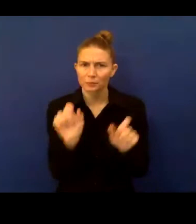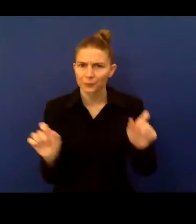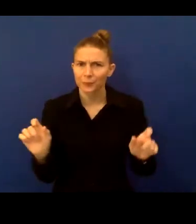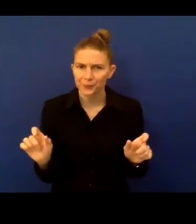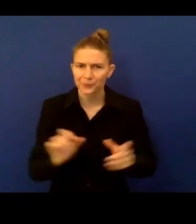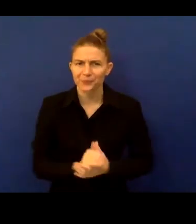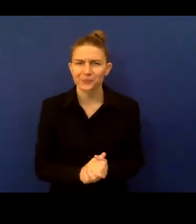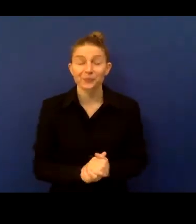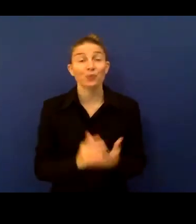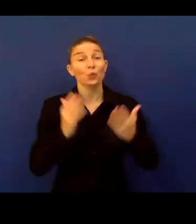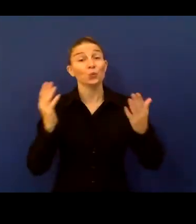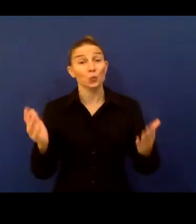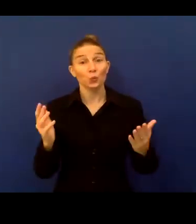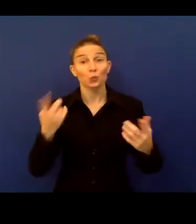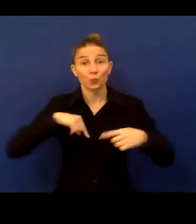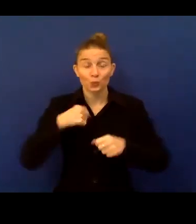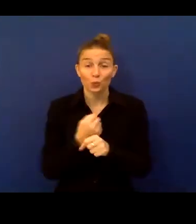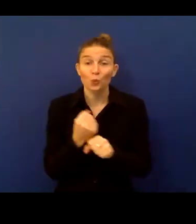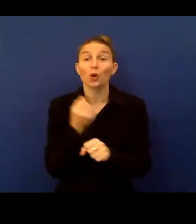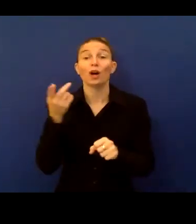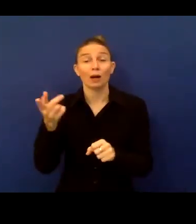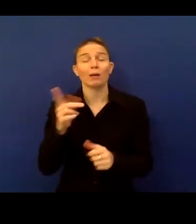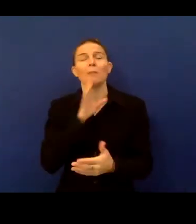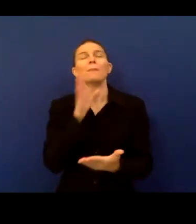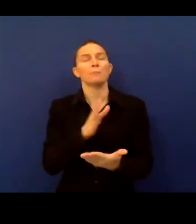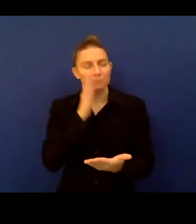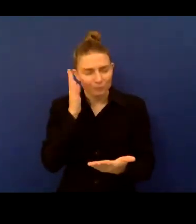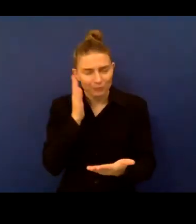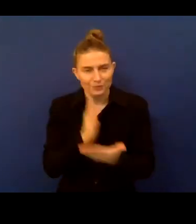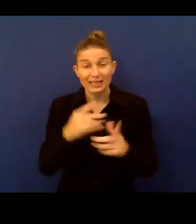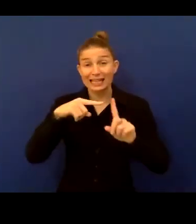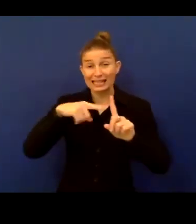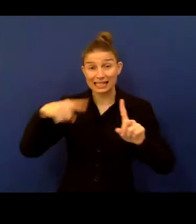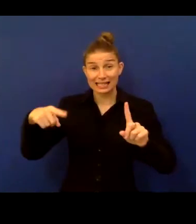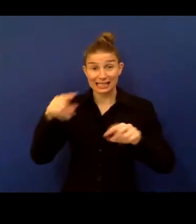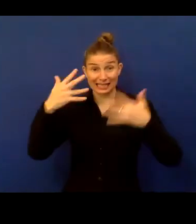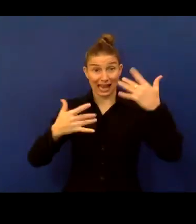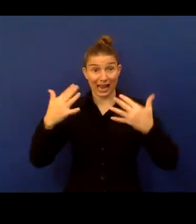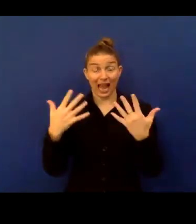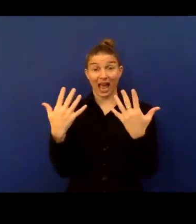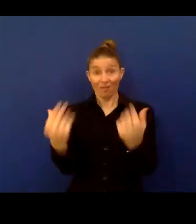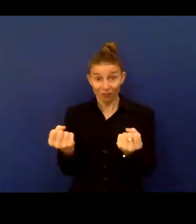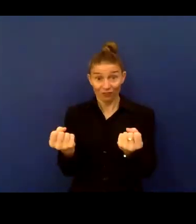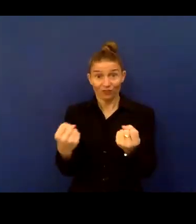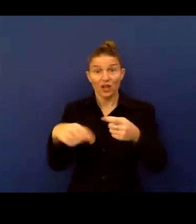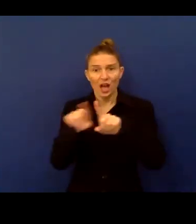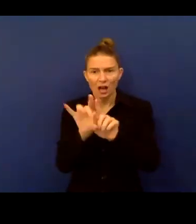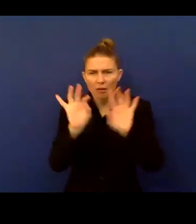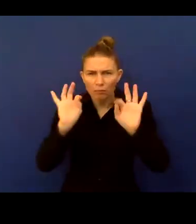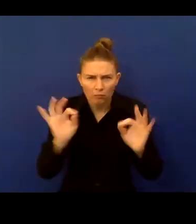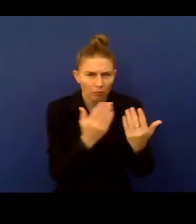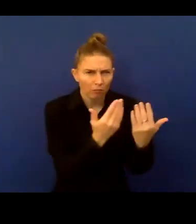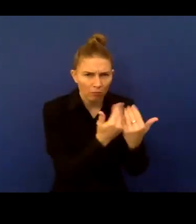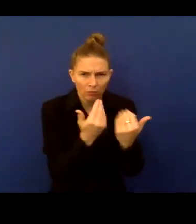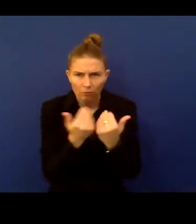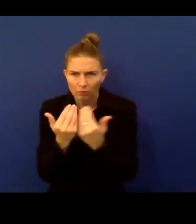data is available, also disaggregated data by disability will allow us to better consider and